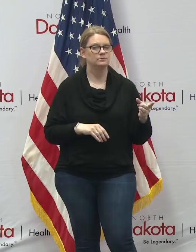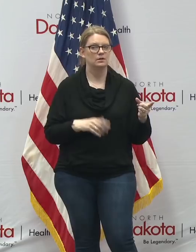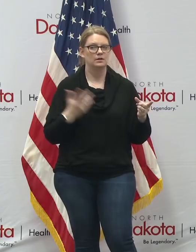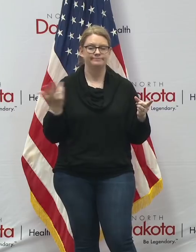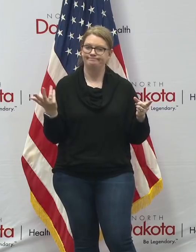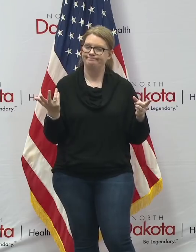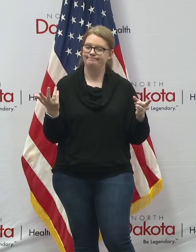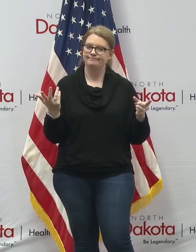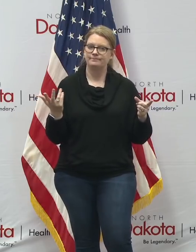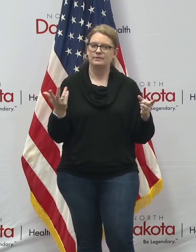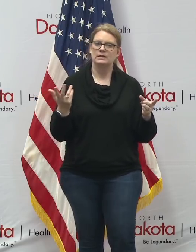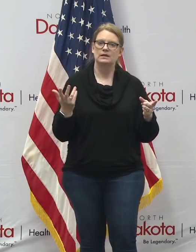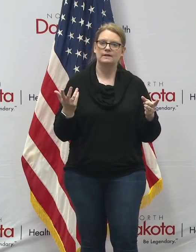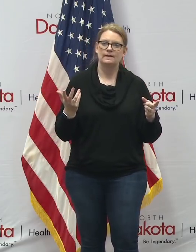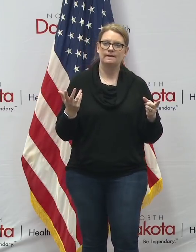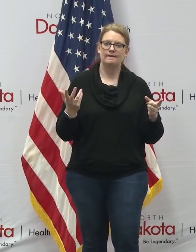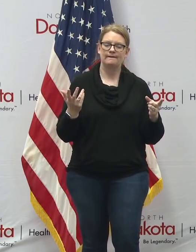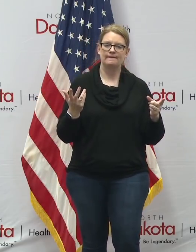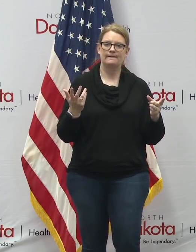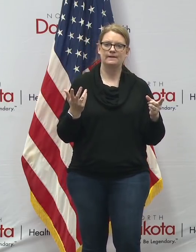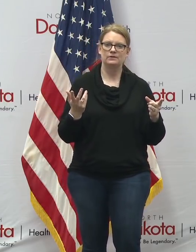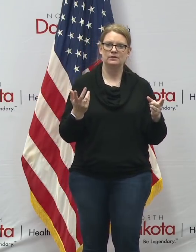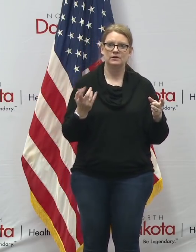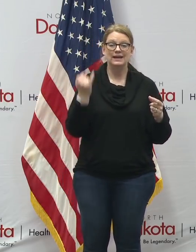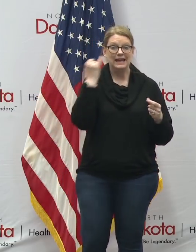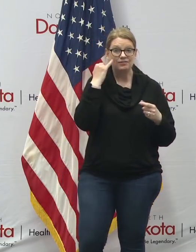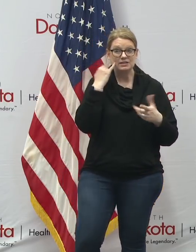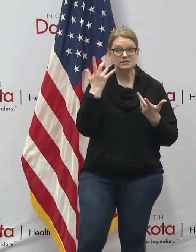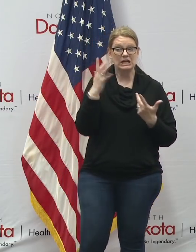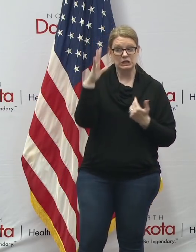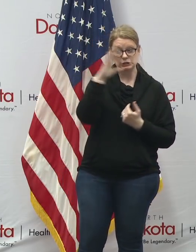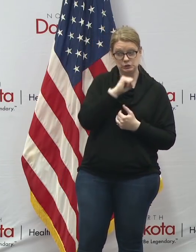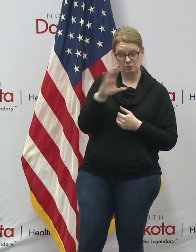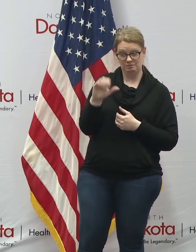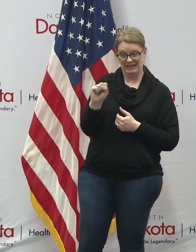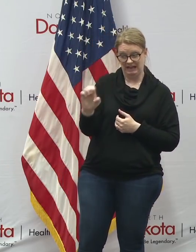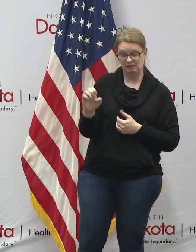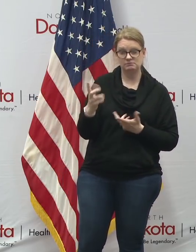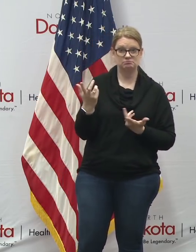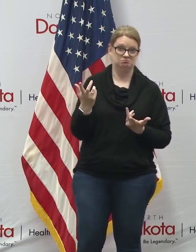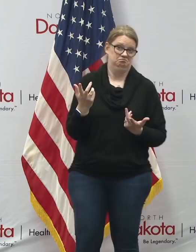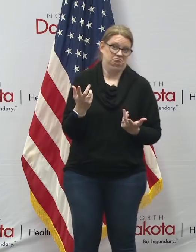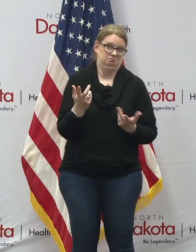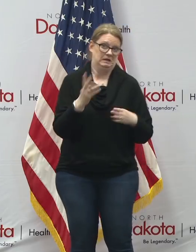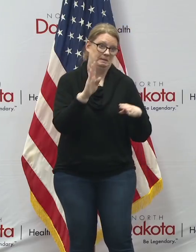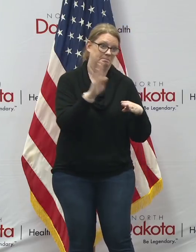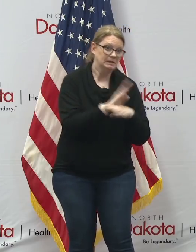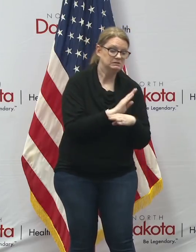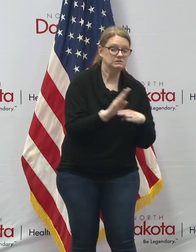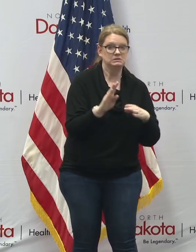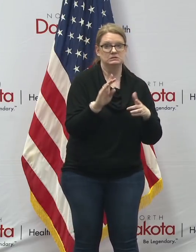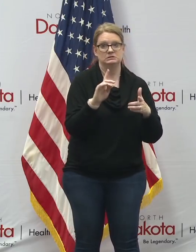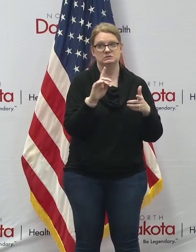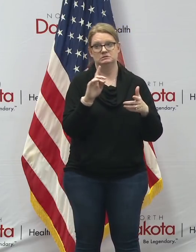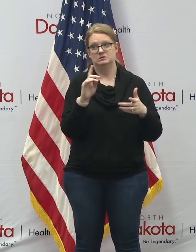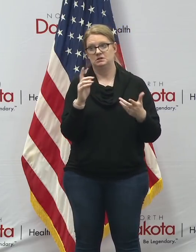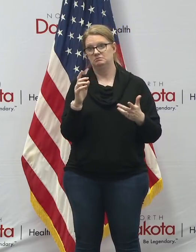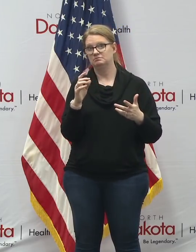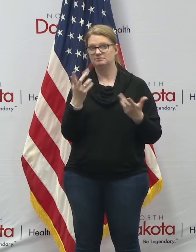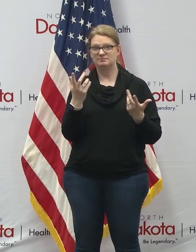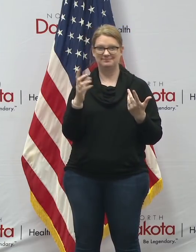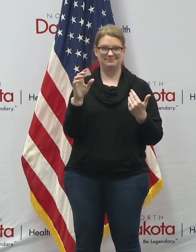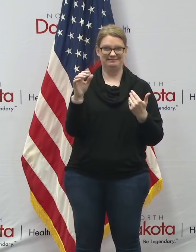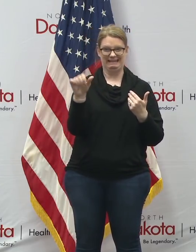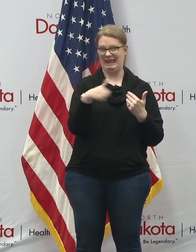whether it's a if we have a presumptive case whether it's in a you know a business or in the anywhere in the